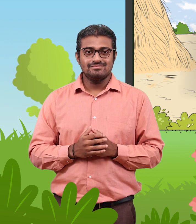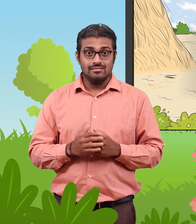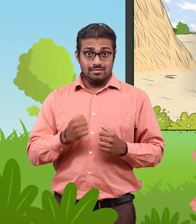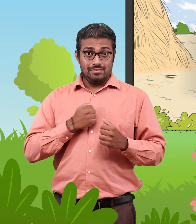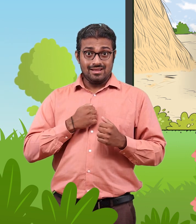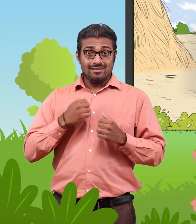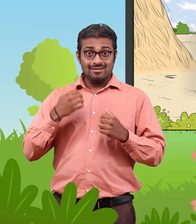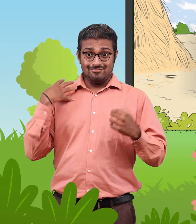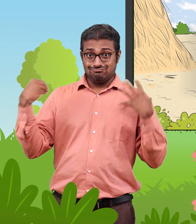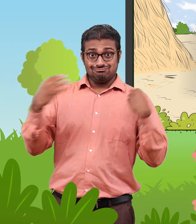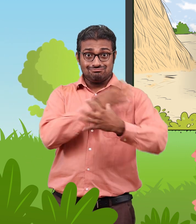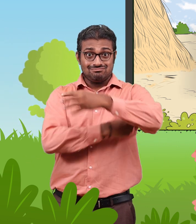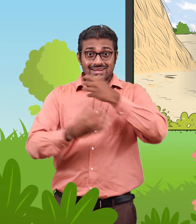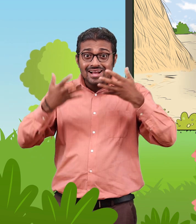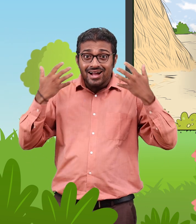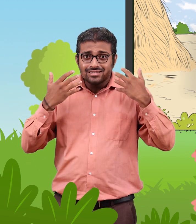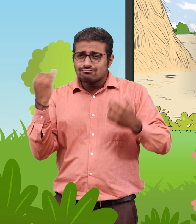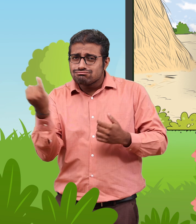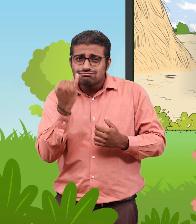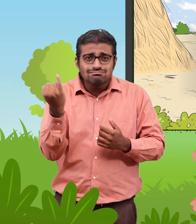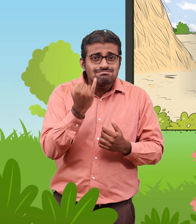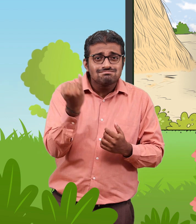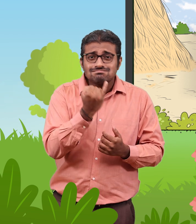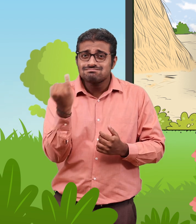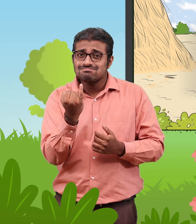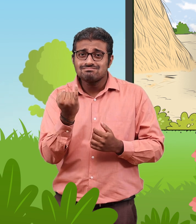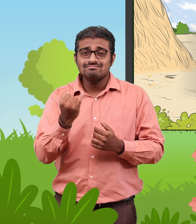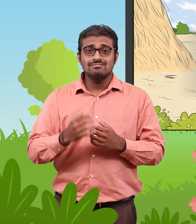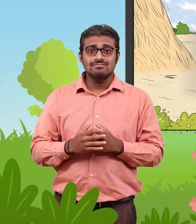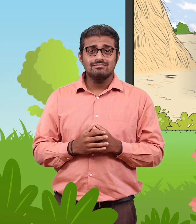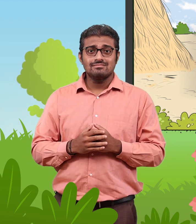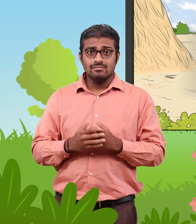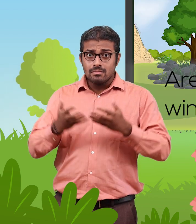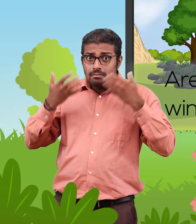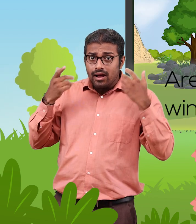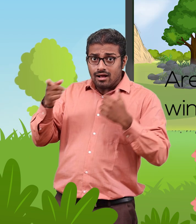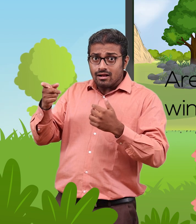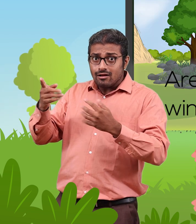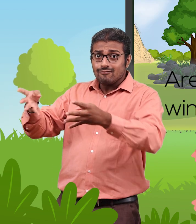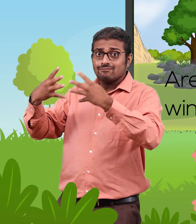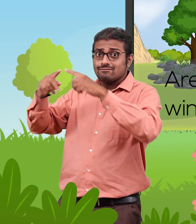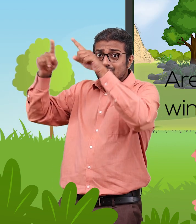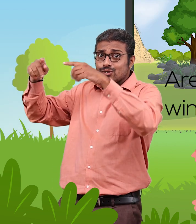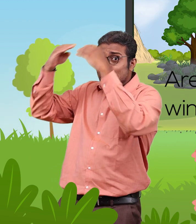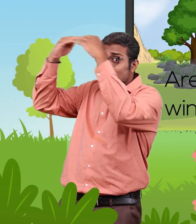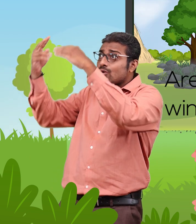Looking, looking, looking, looking for my furry cat. Are you sitting on the window shed?